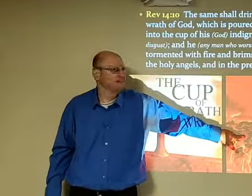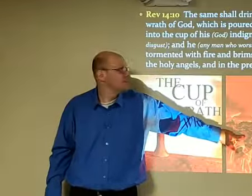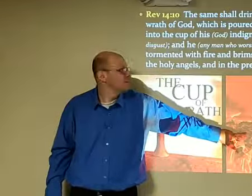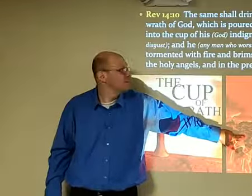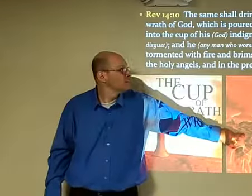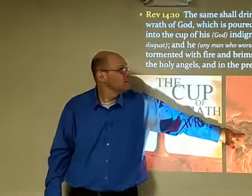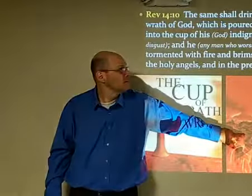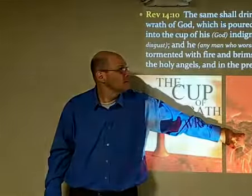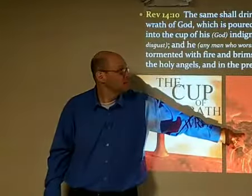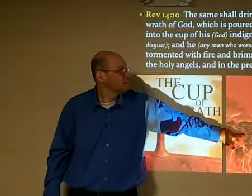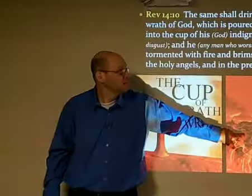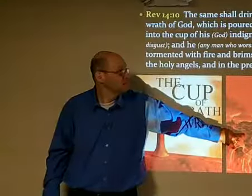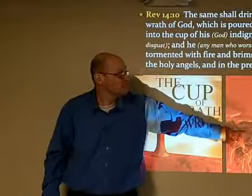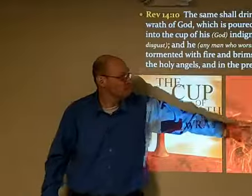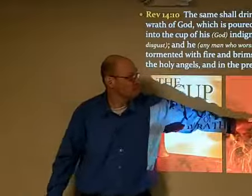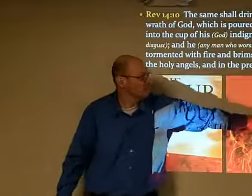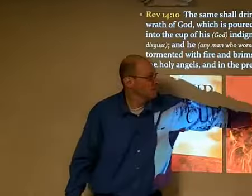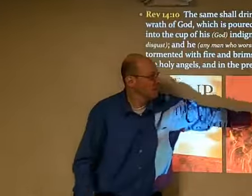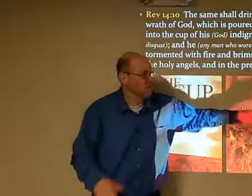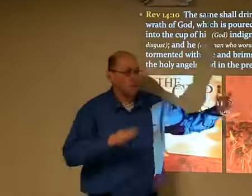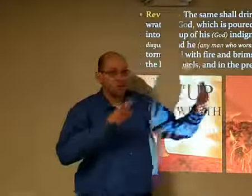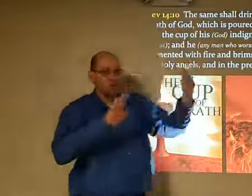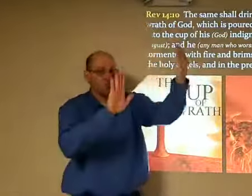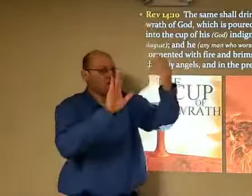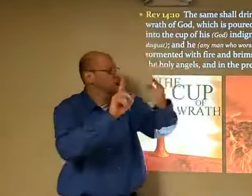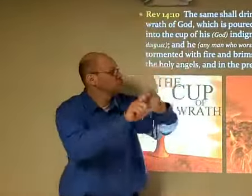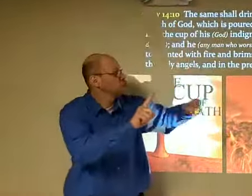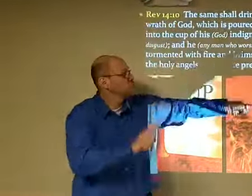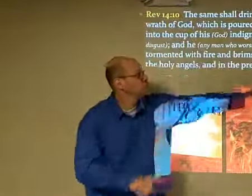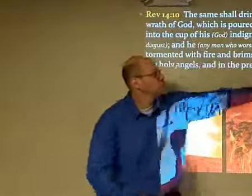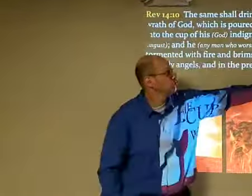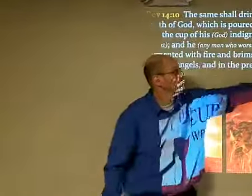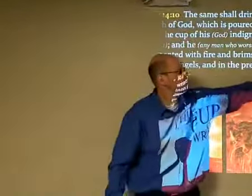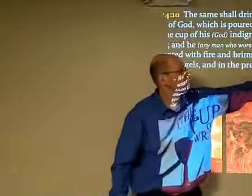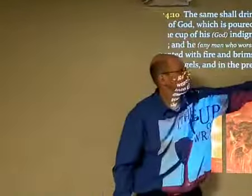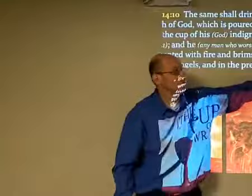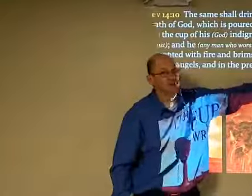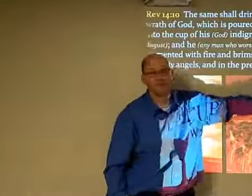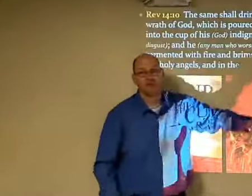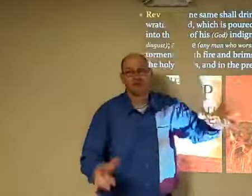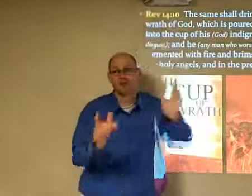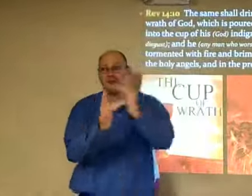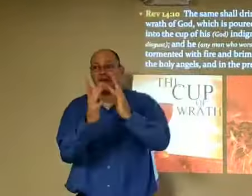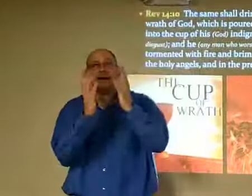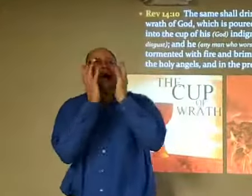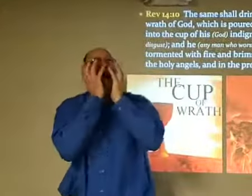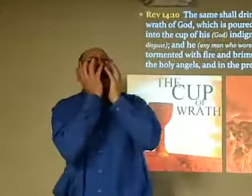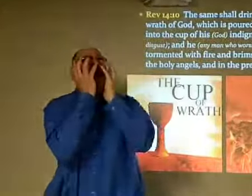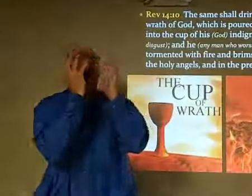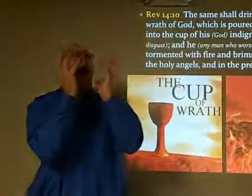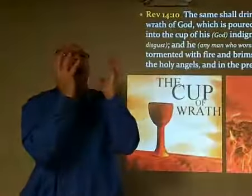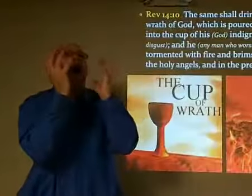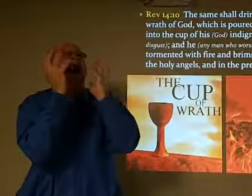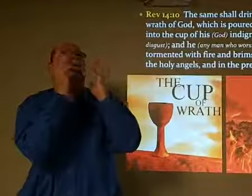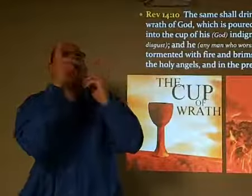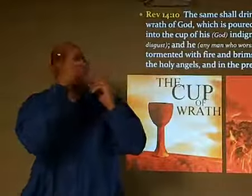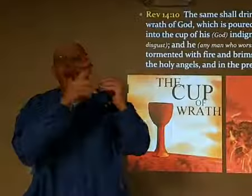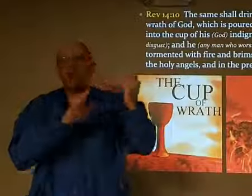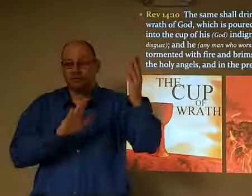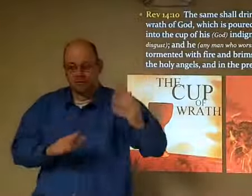in the presence of the holy angels and in the presence of the Lamb. So, this picture is just, you know, symbolizing or showing,